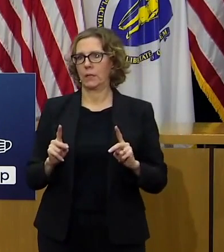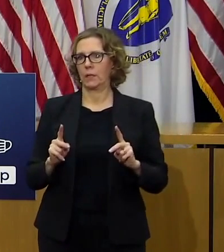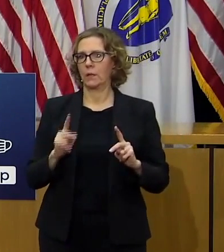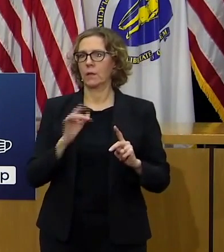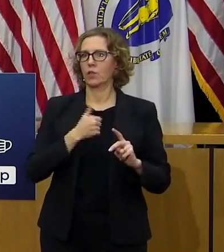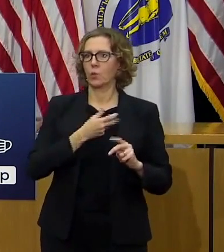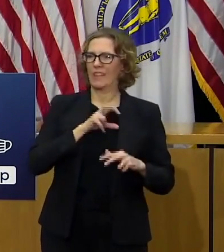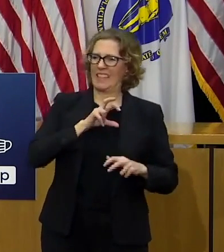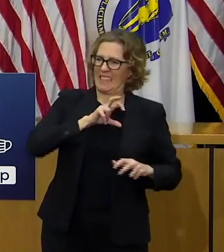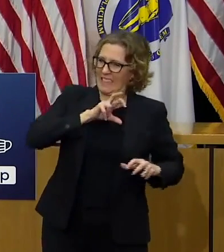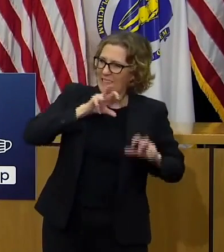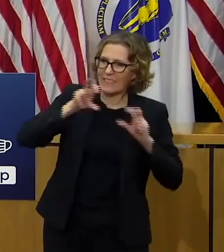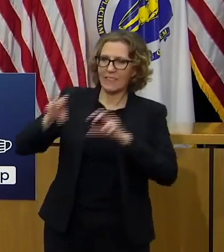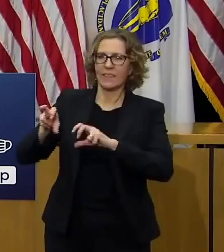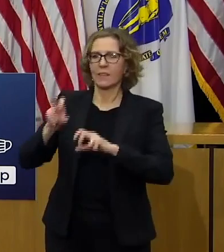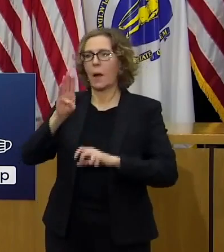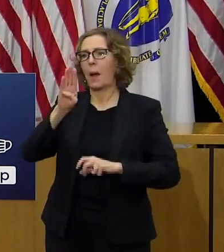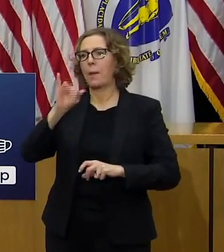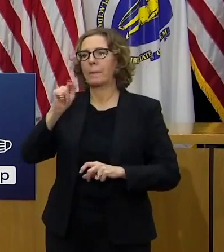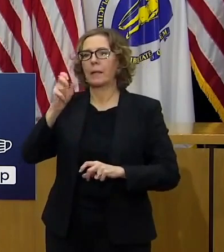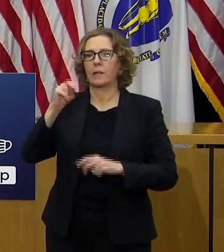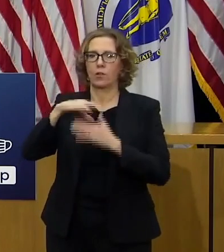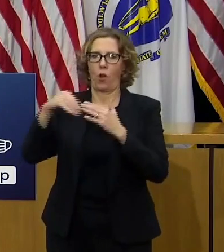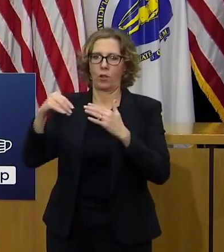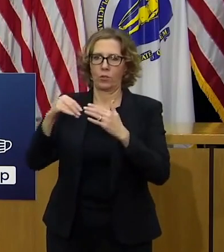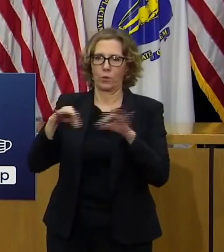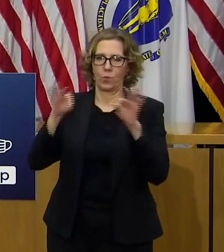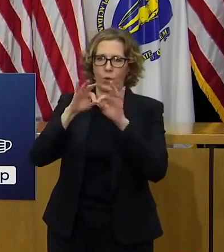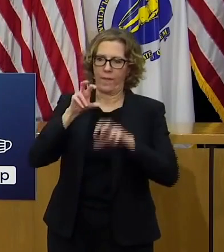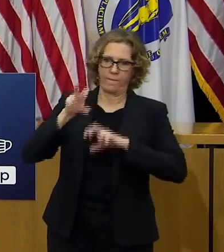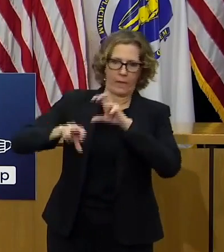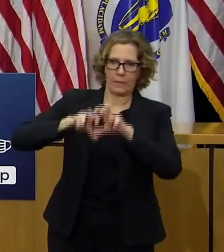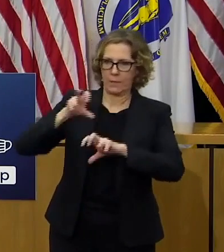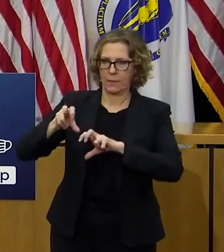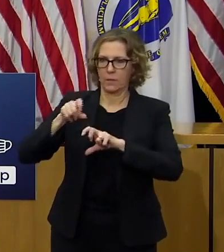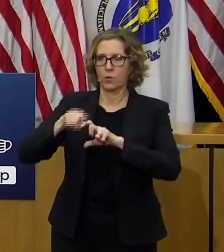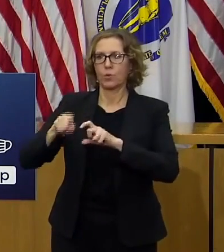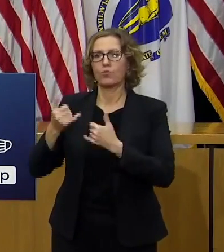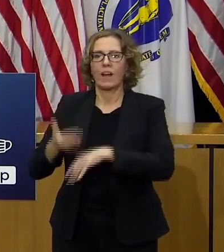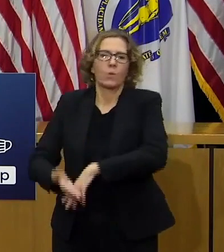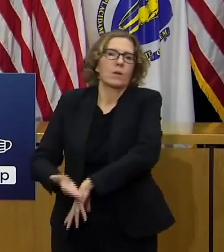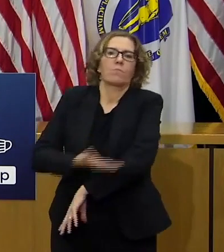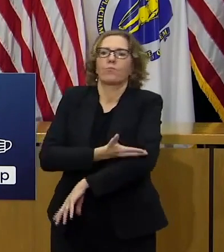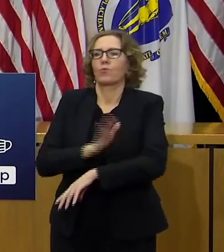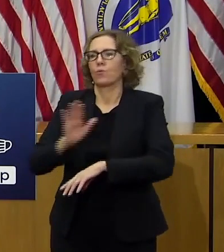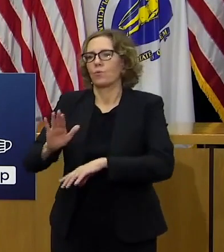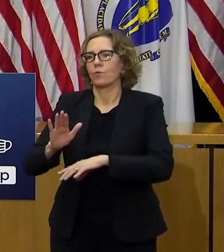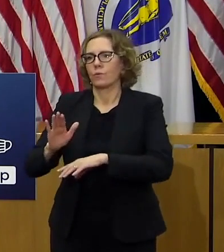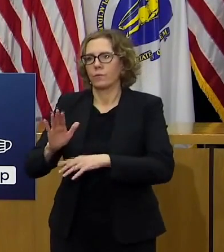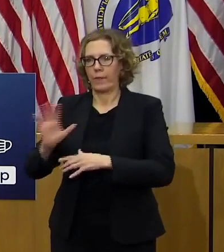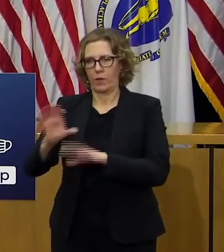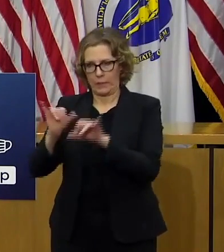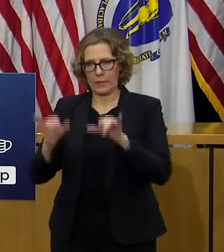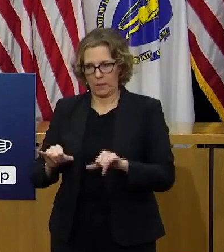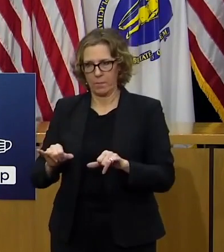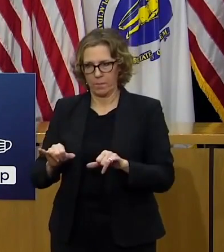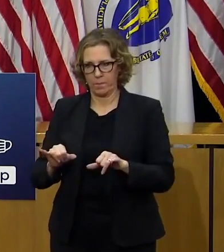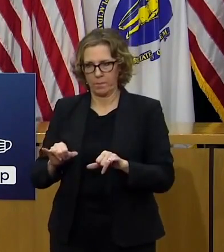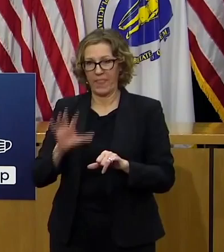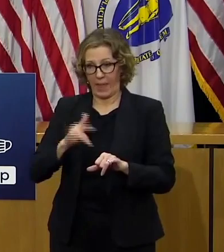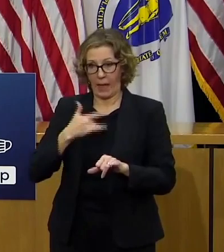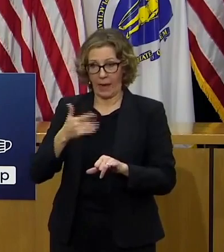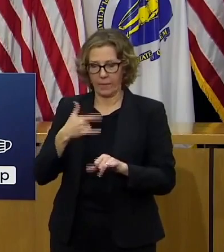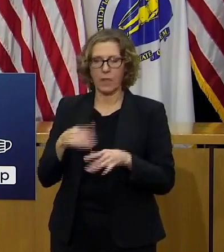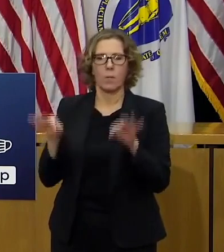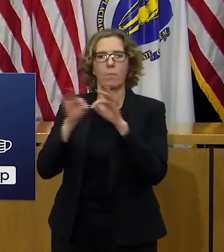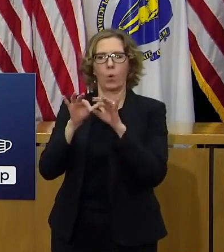investments in their core system to modernize it and improve it so that when we get past all